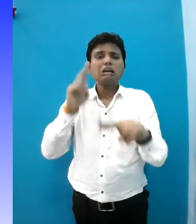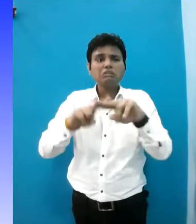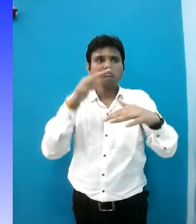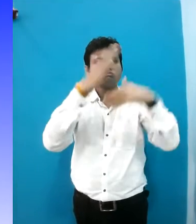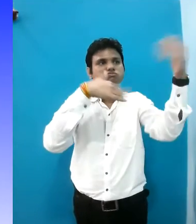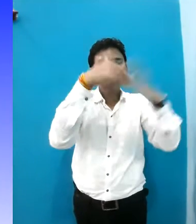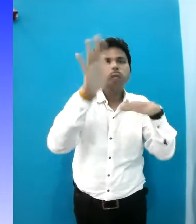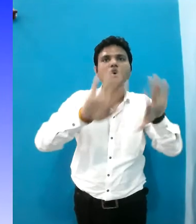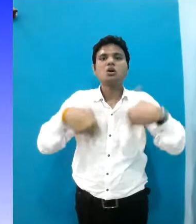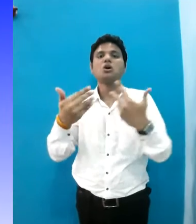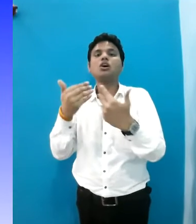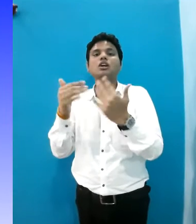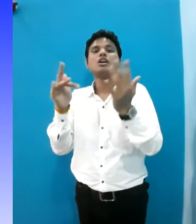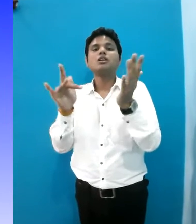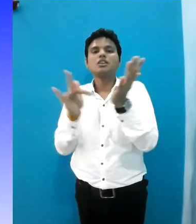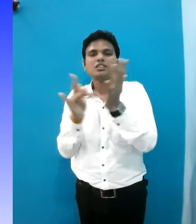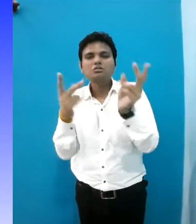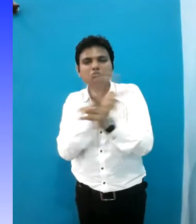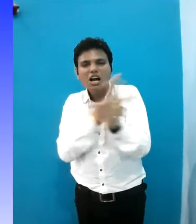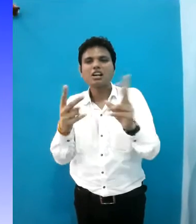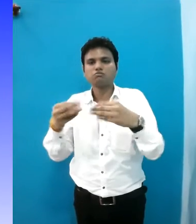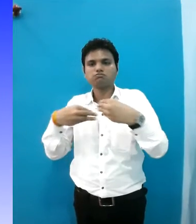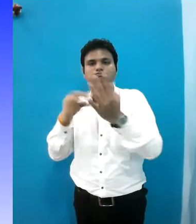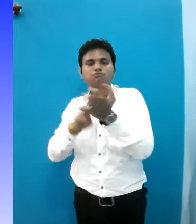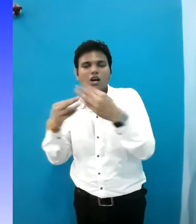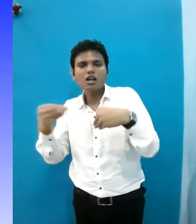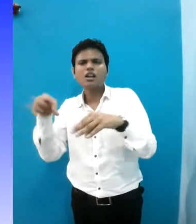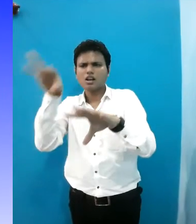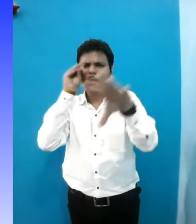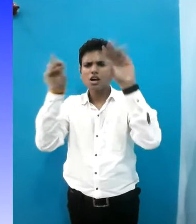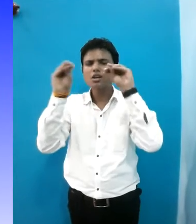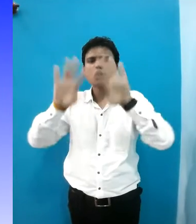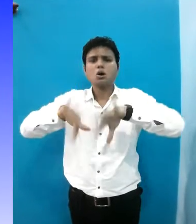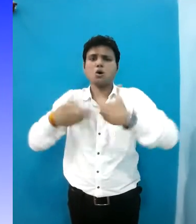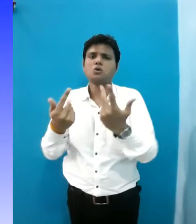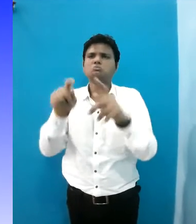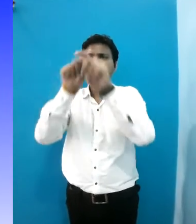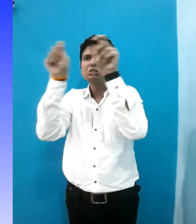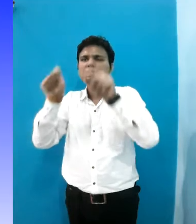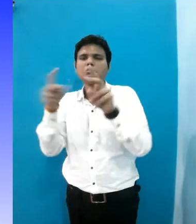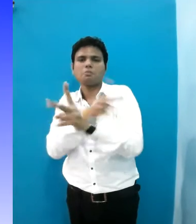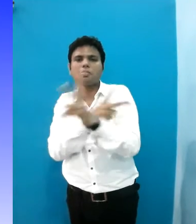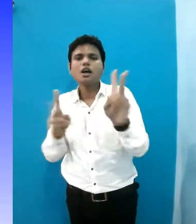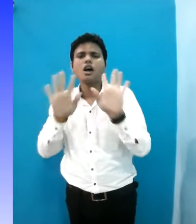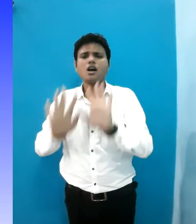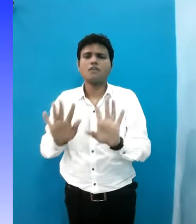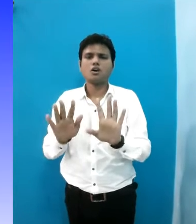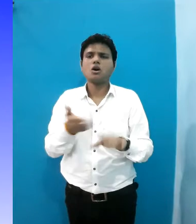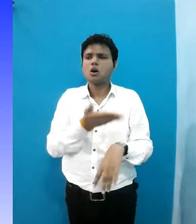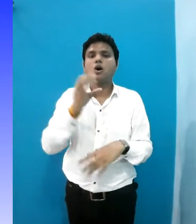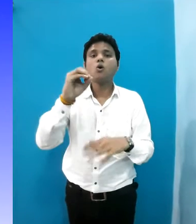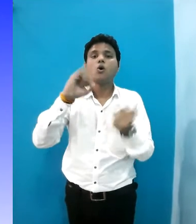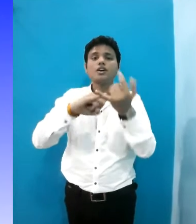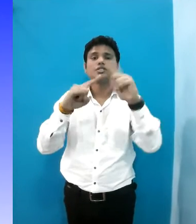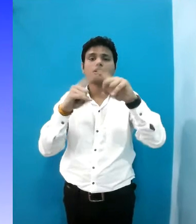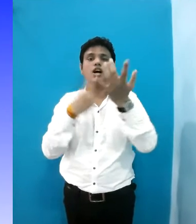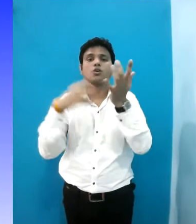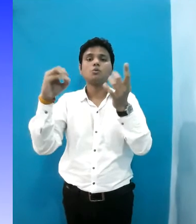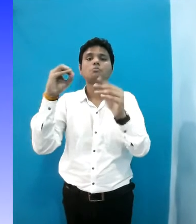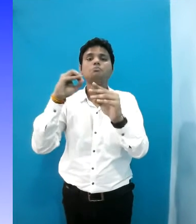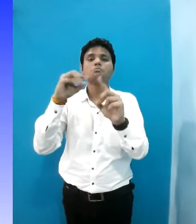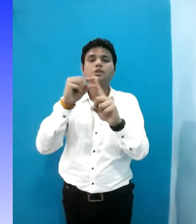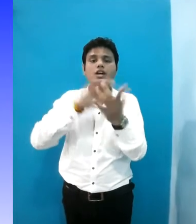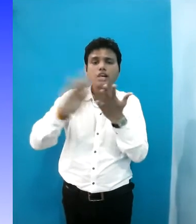infrastructure or developing digital materials or developing learning and instructional systems. As noted by Ostrov,